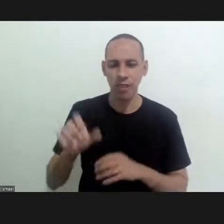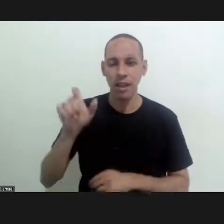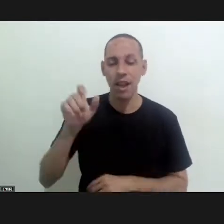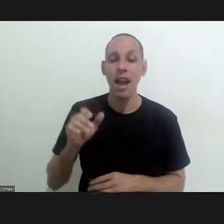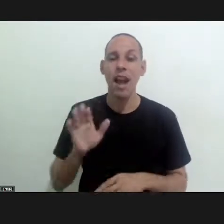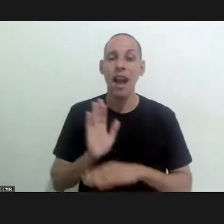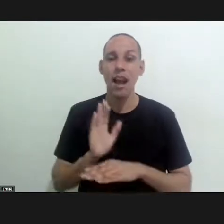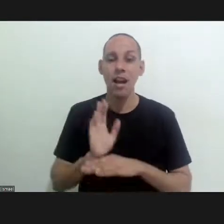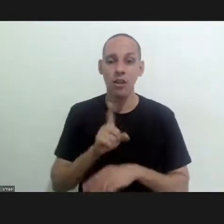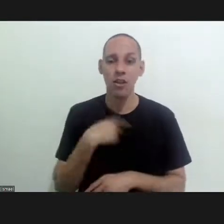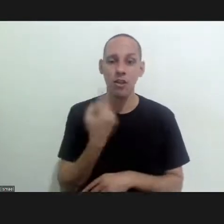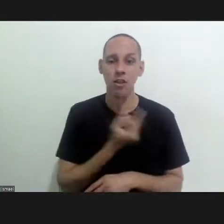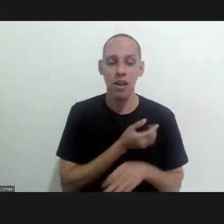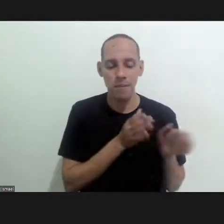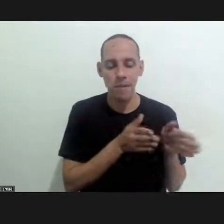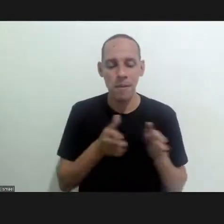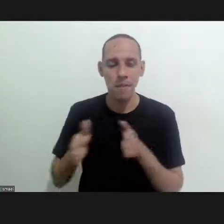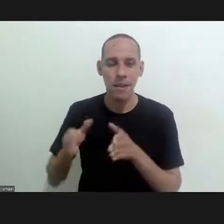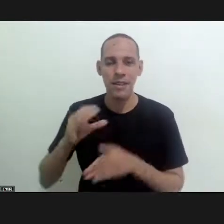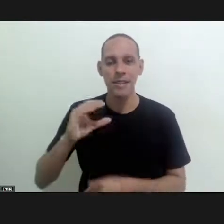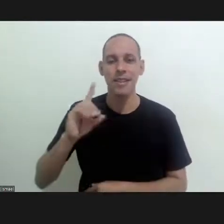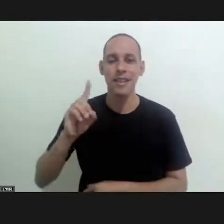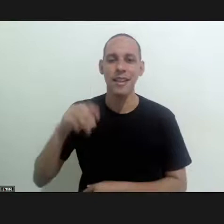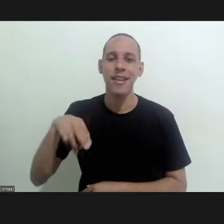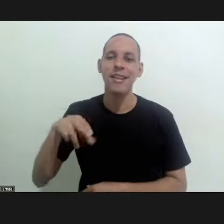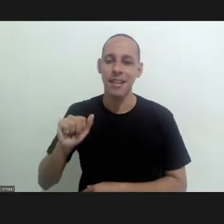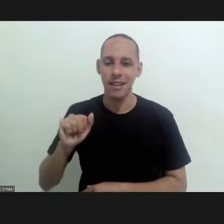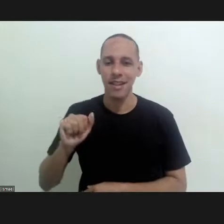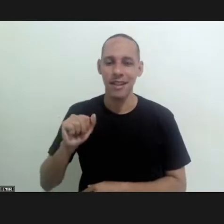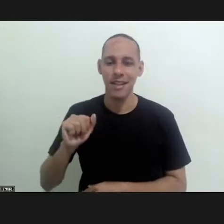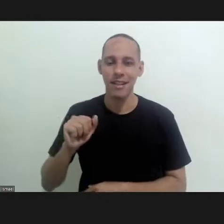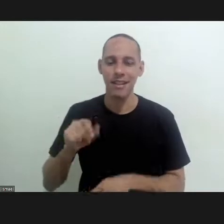supporter supporter that time who was sequencing the